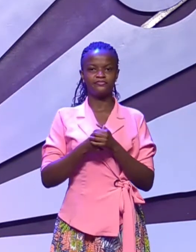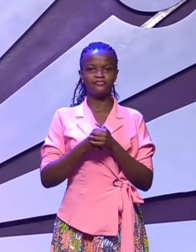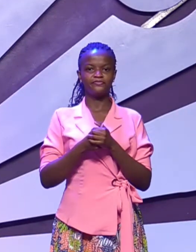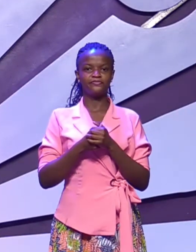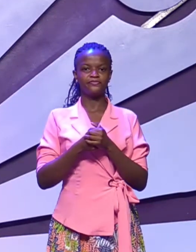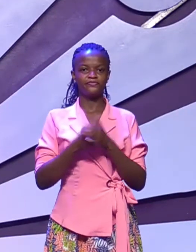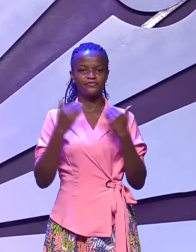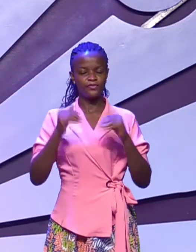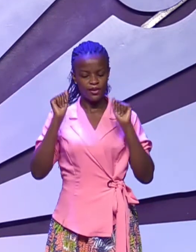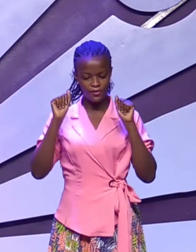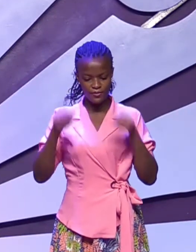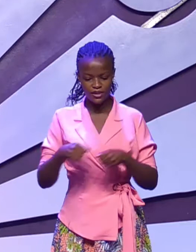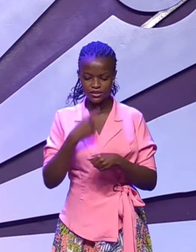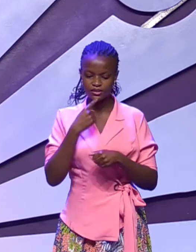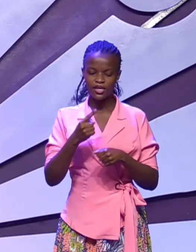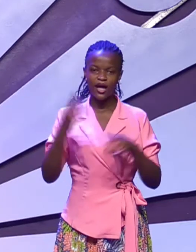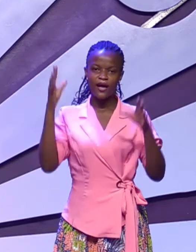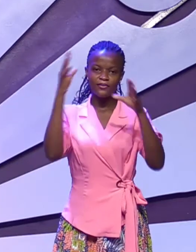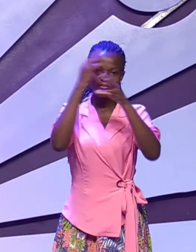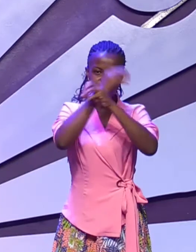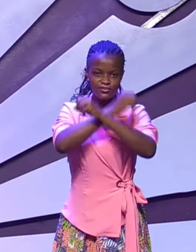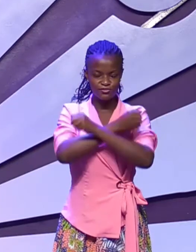I must confess I miss you.